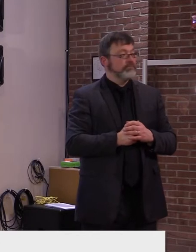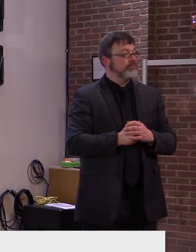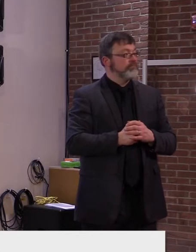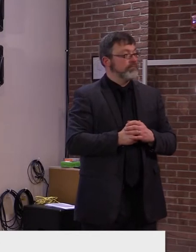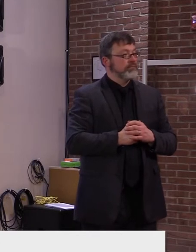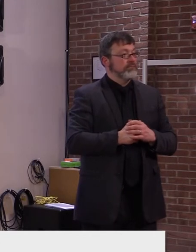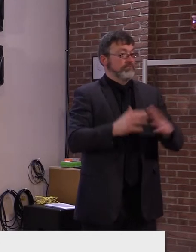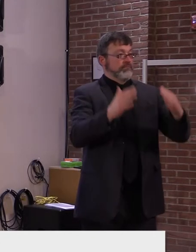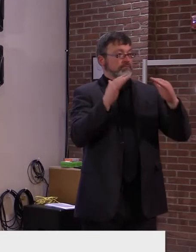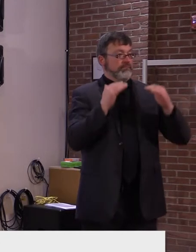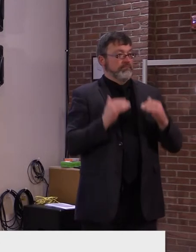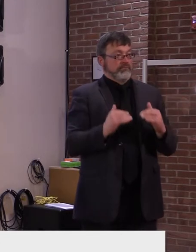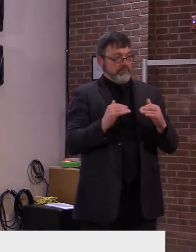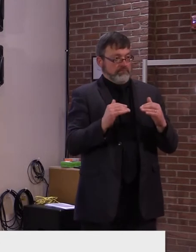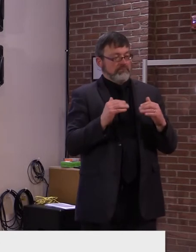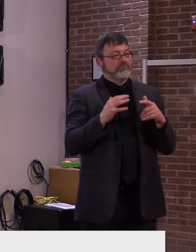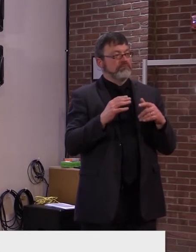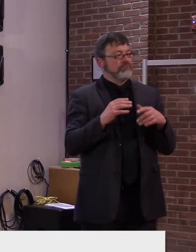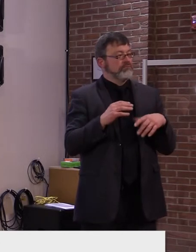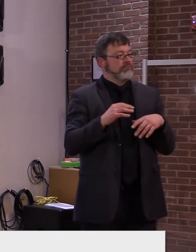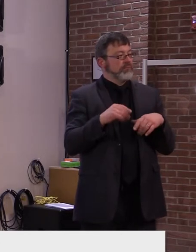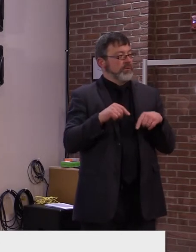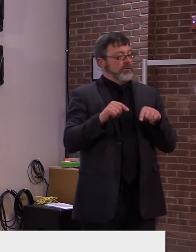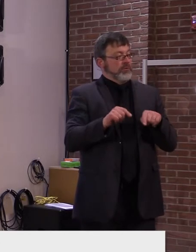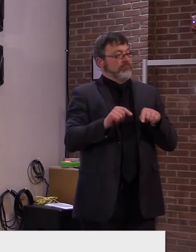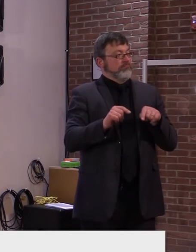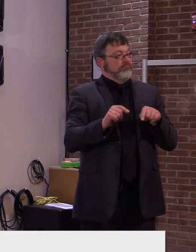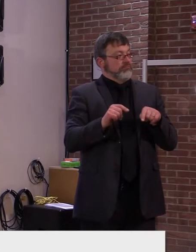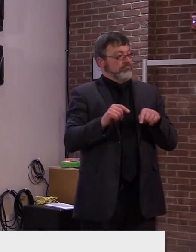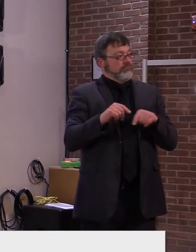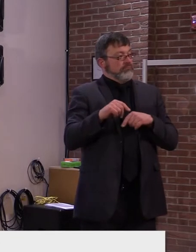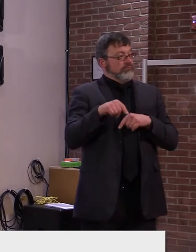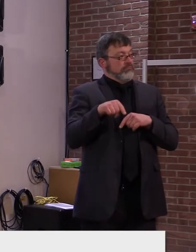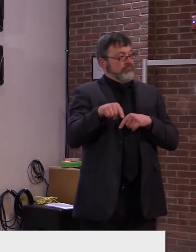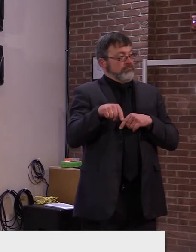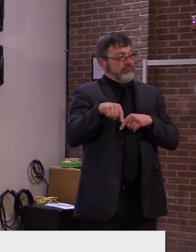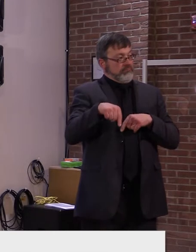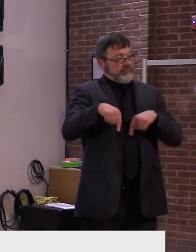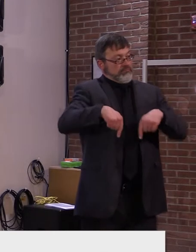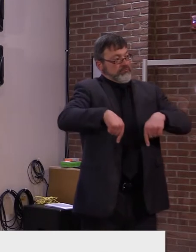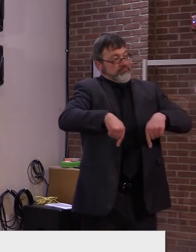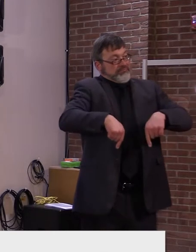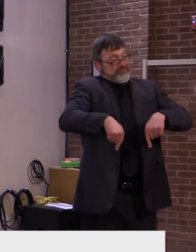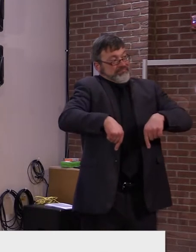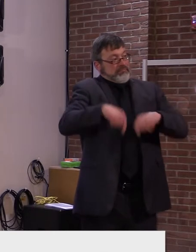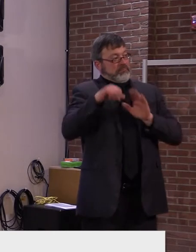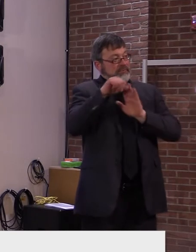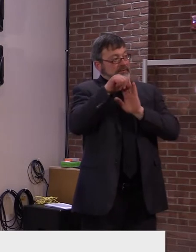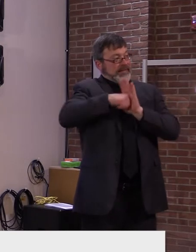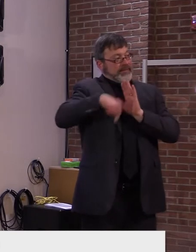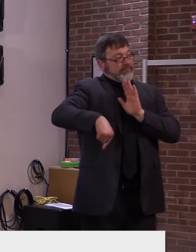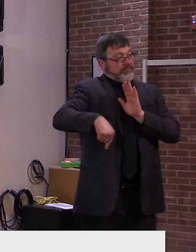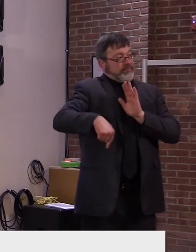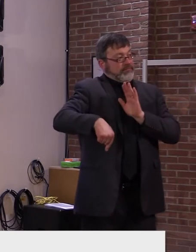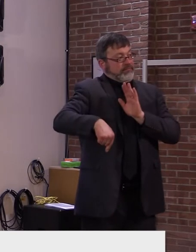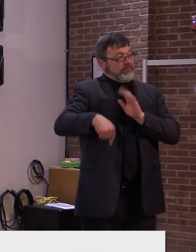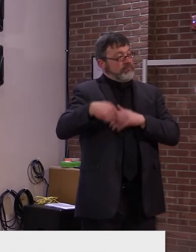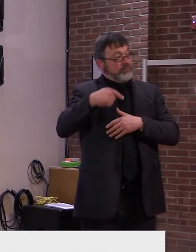Vermont has worked to protect some of the most vulnerable Vermonters living in long-term care facilities